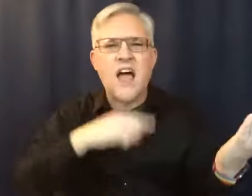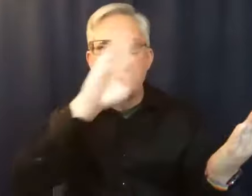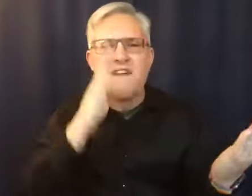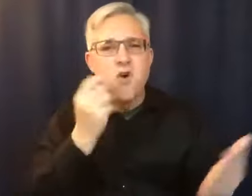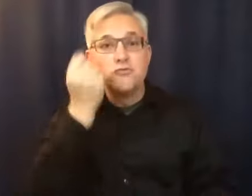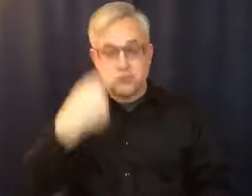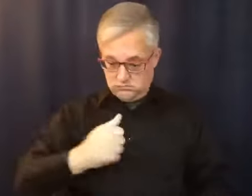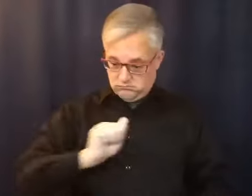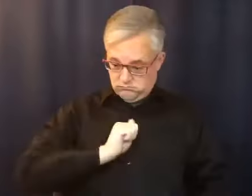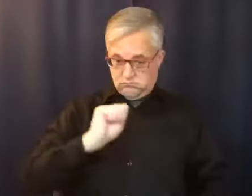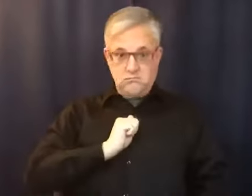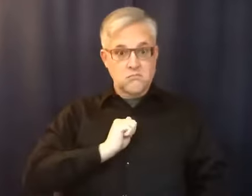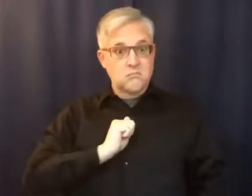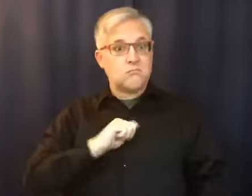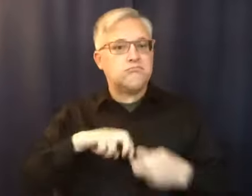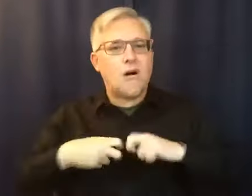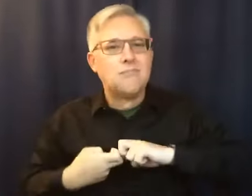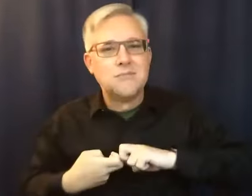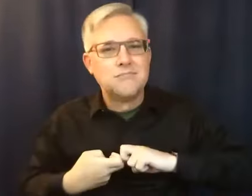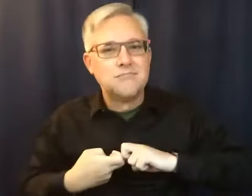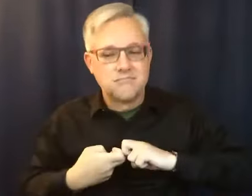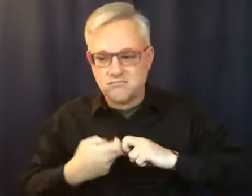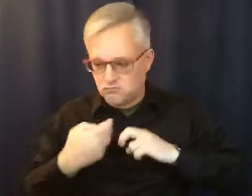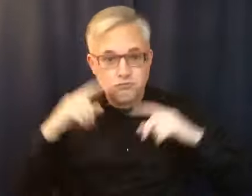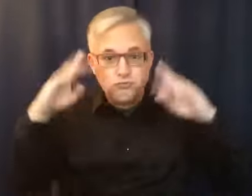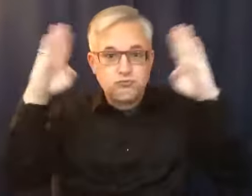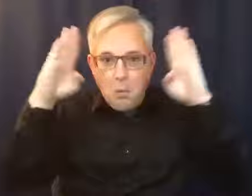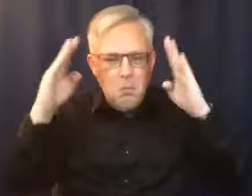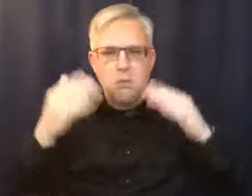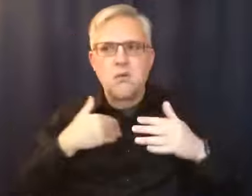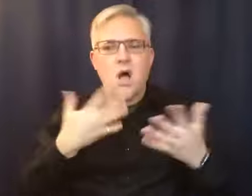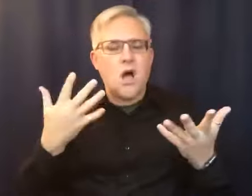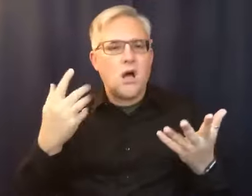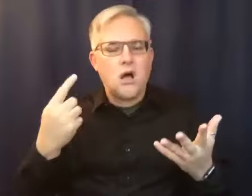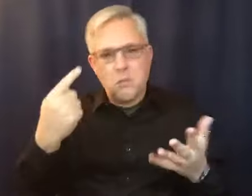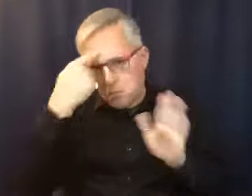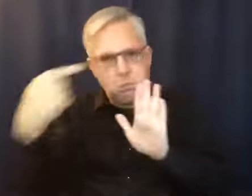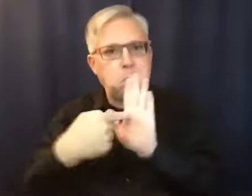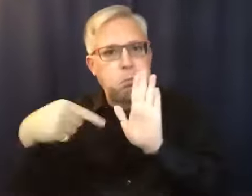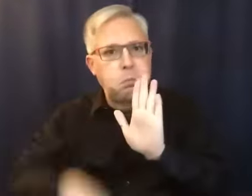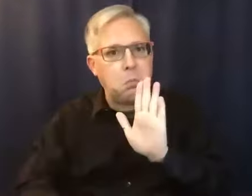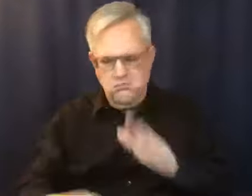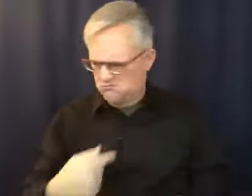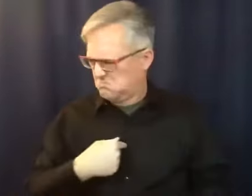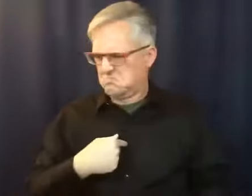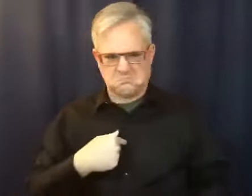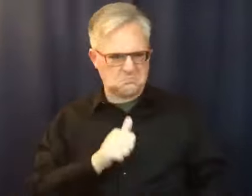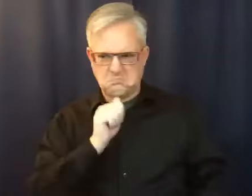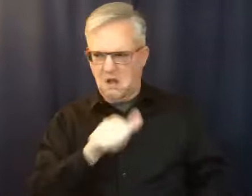I just couldn't get that through my head. I didn't get drunk. I watched the money.